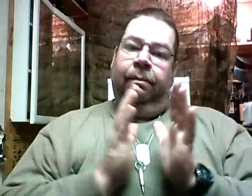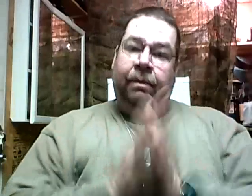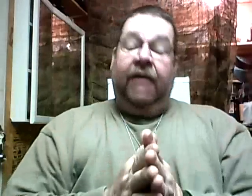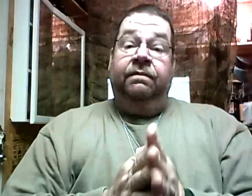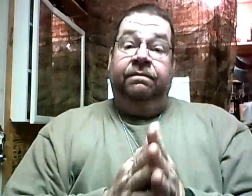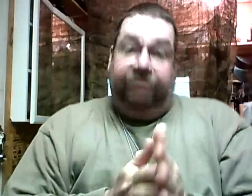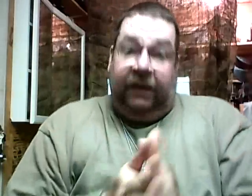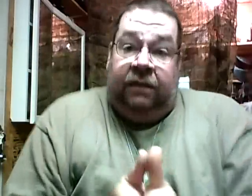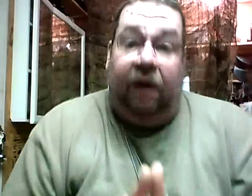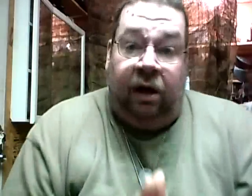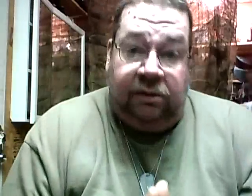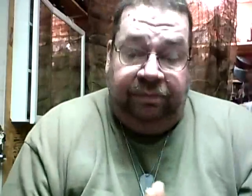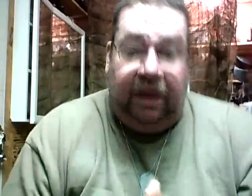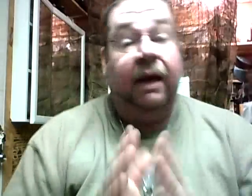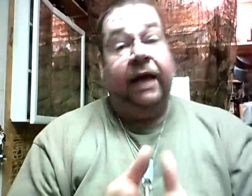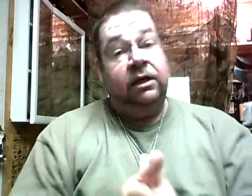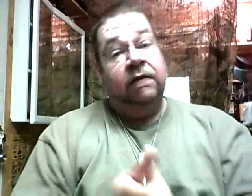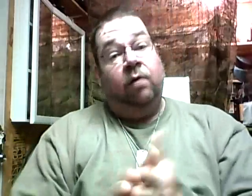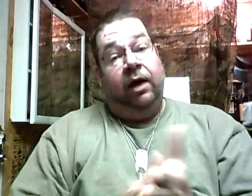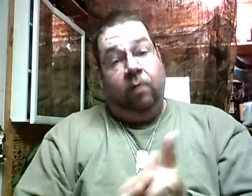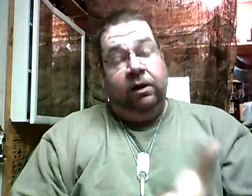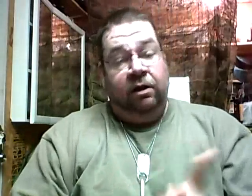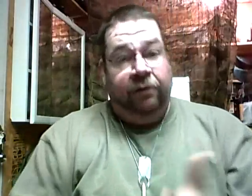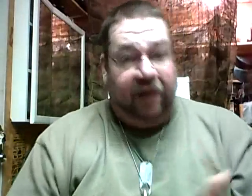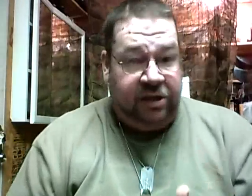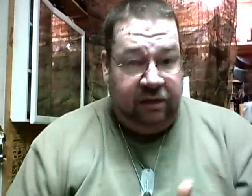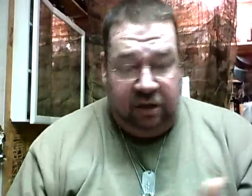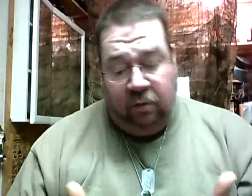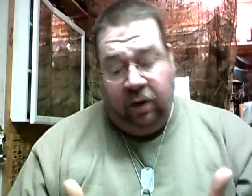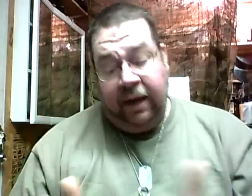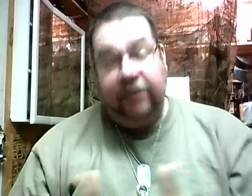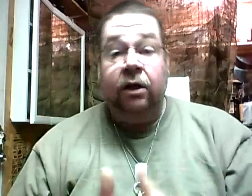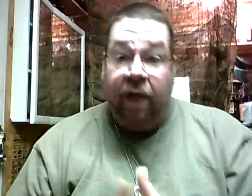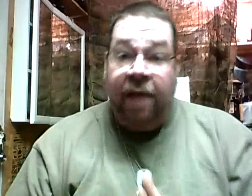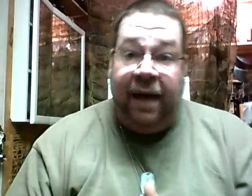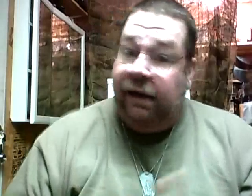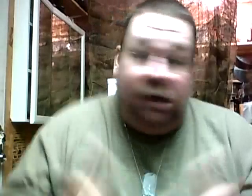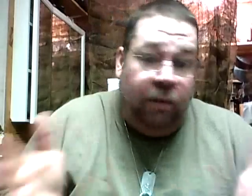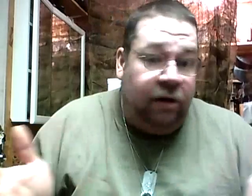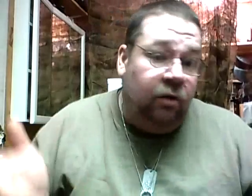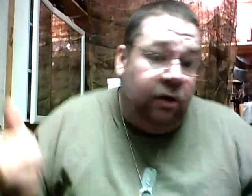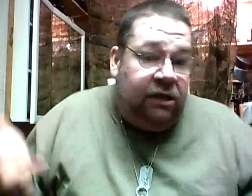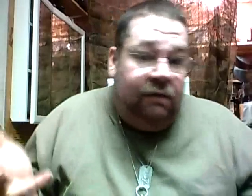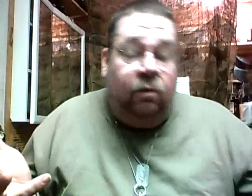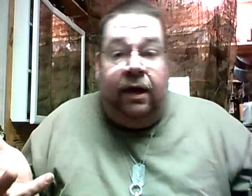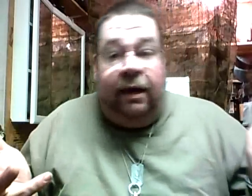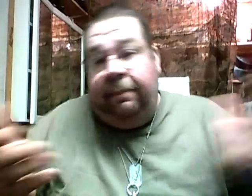What about 50 bucks? Now, my last giveaway, what I've done for Thanksgiving giveaway, I've done a grab bag. Didn't nobody know what I was giving away. And I